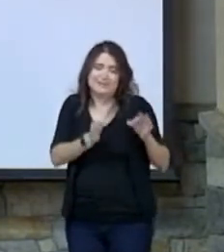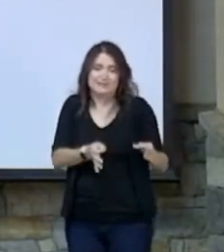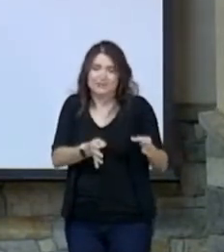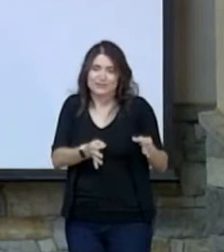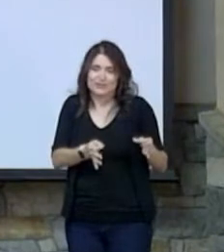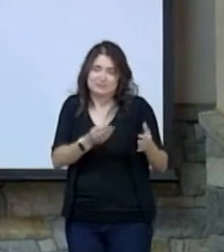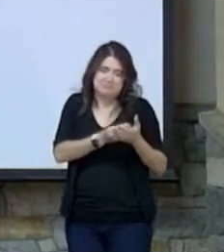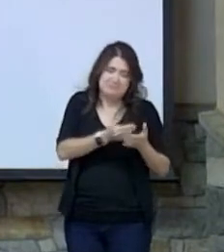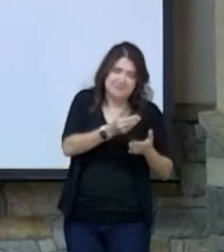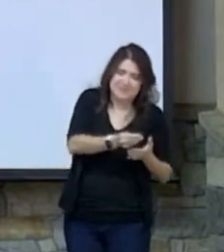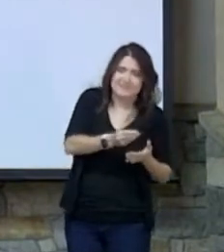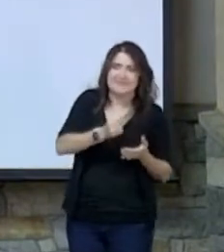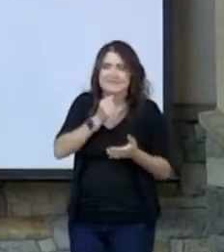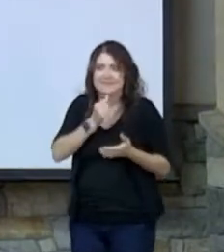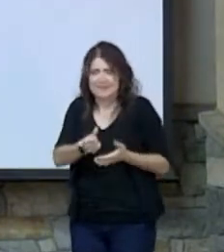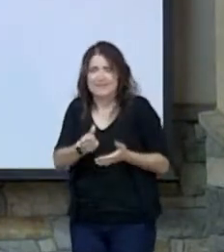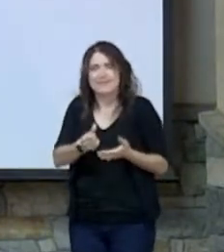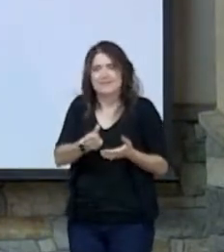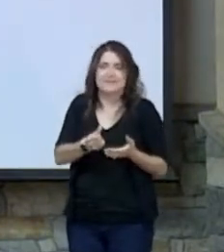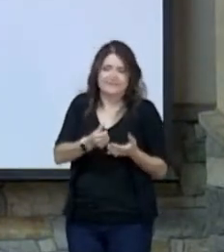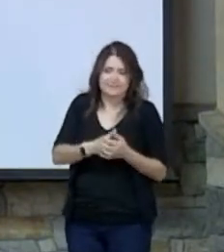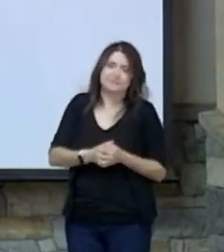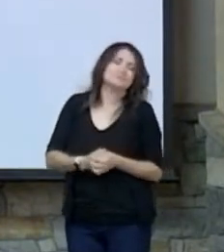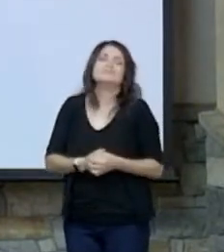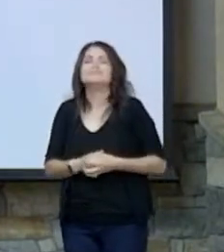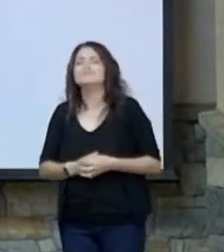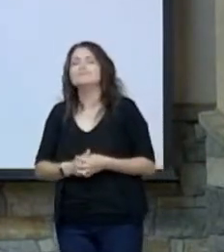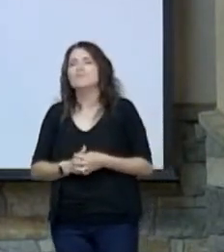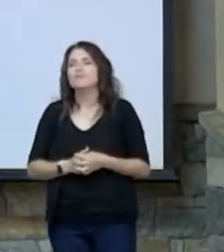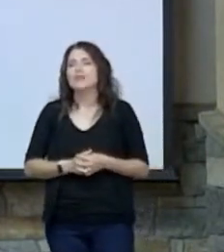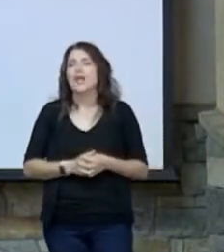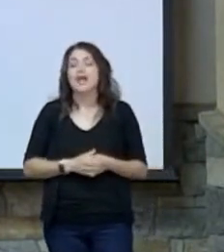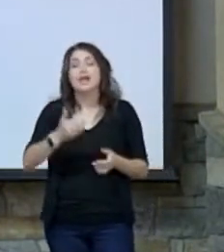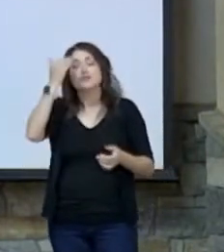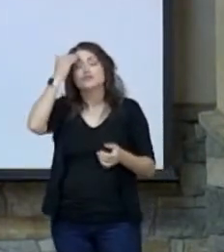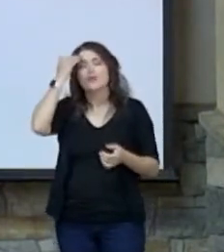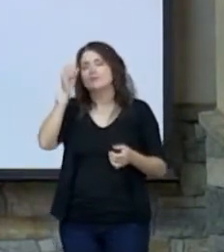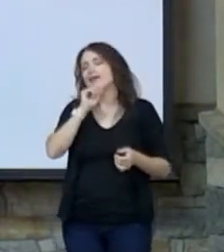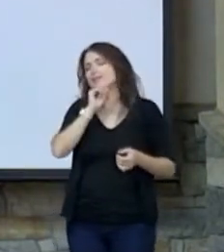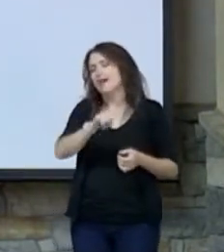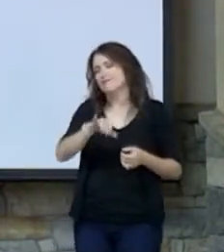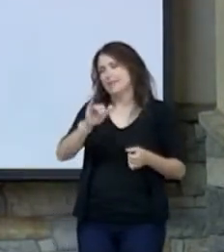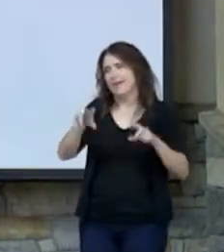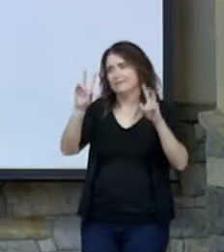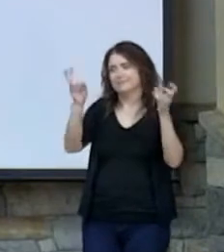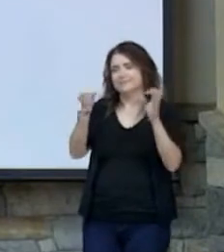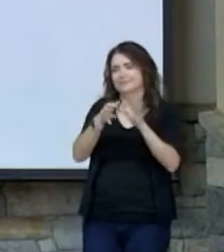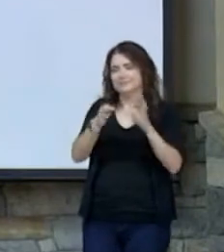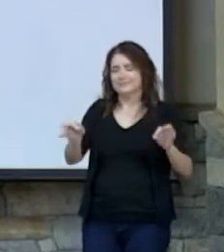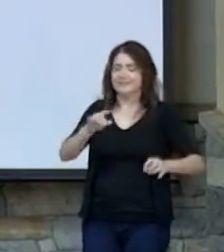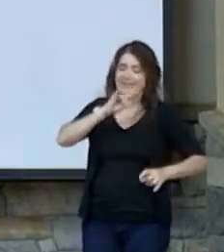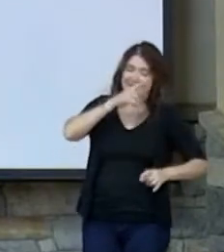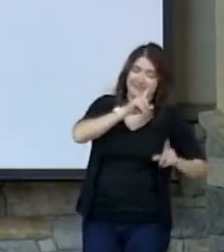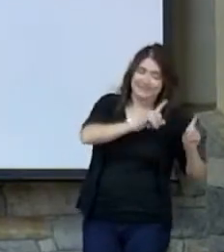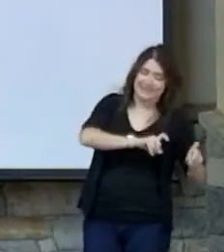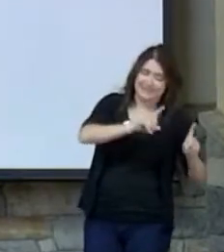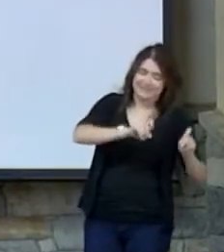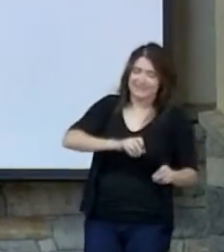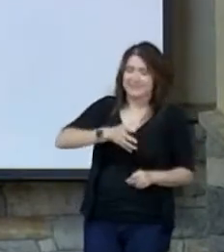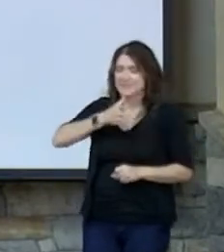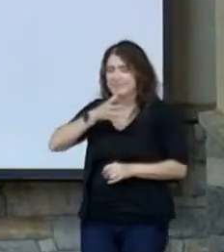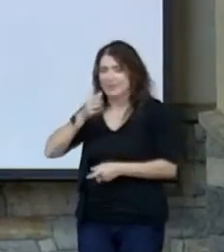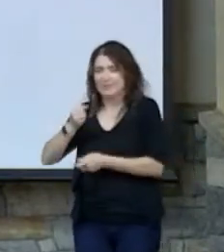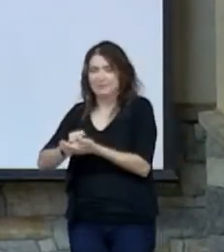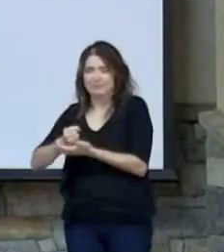on whether or not that cereal would make it in front of the kids. And you know, I love that tagline, kid tested, mother approved. And the